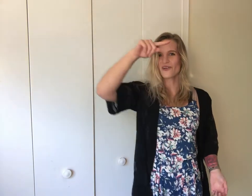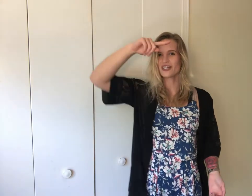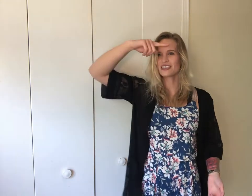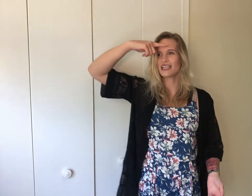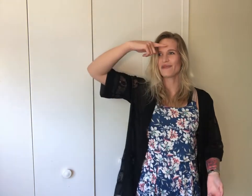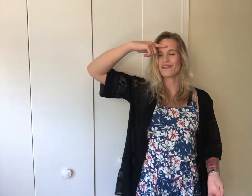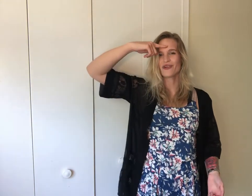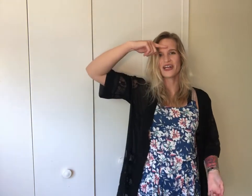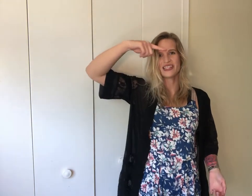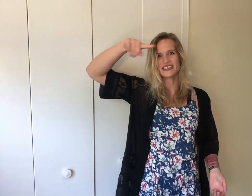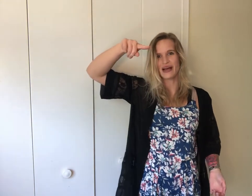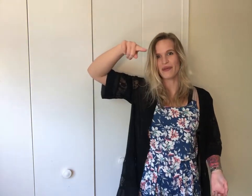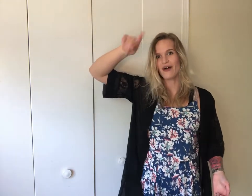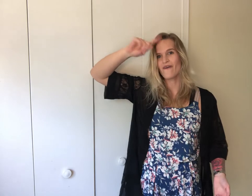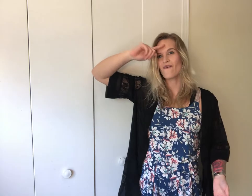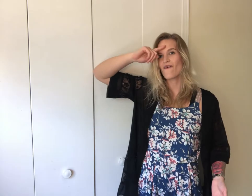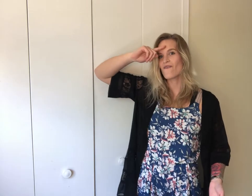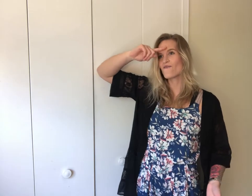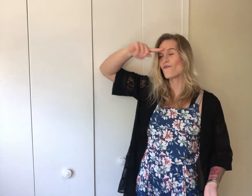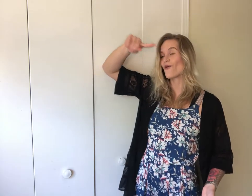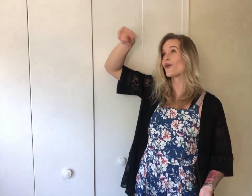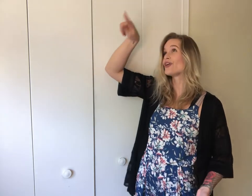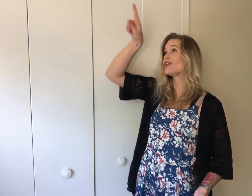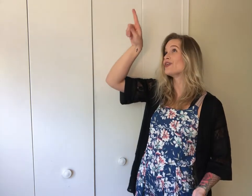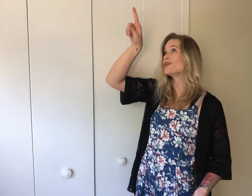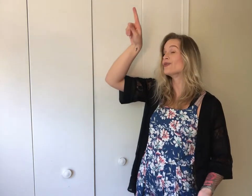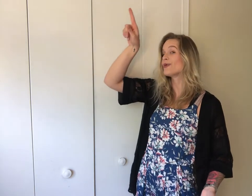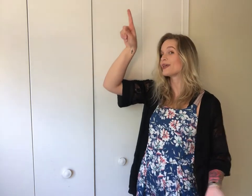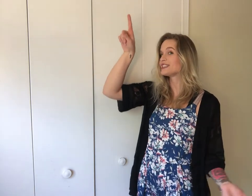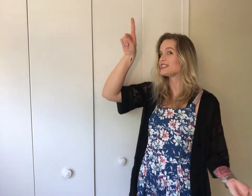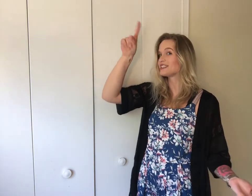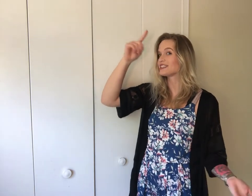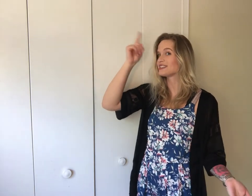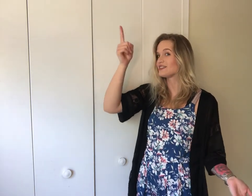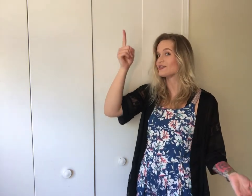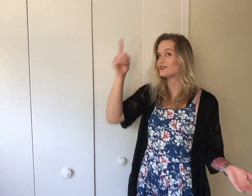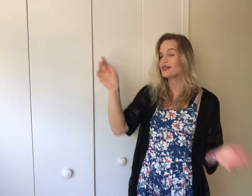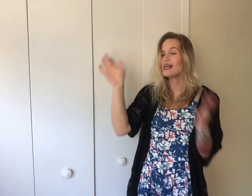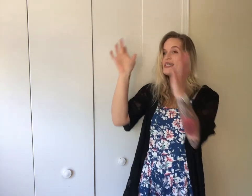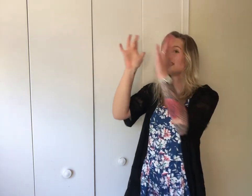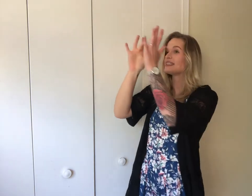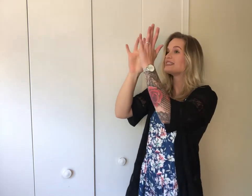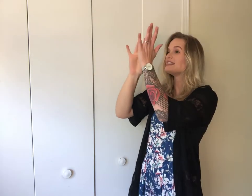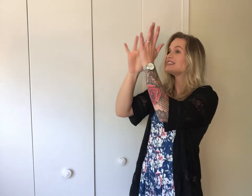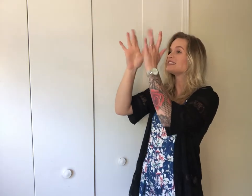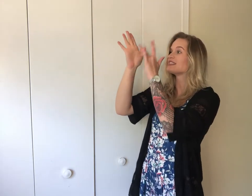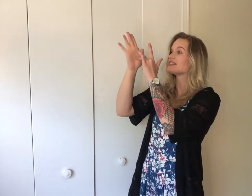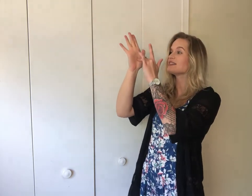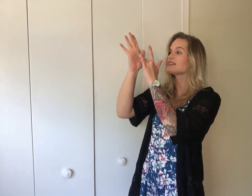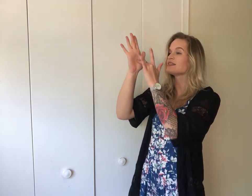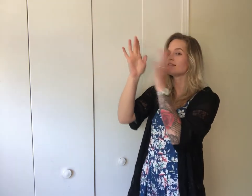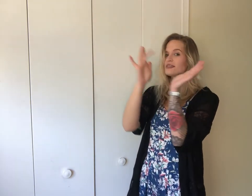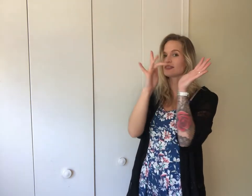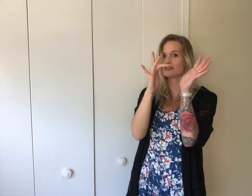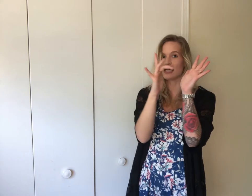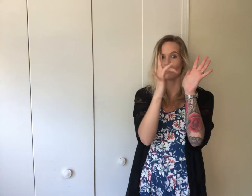or tap your forehead, tap out, for you, point to Jesus, you, Jesus. So tap